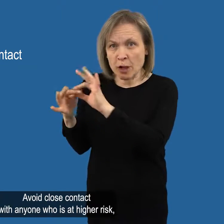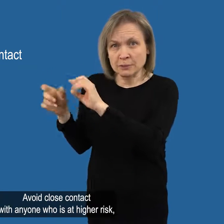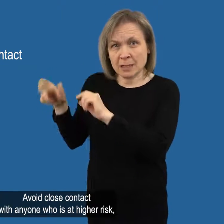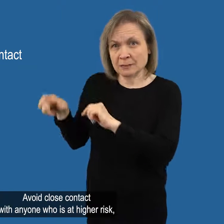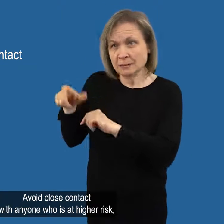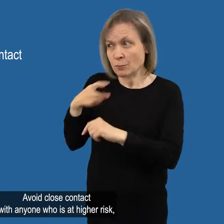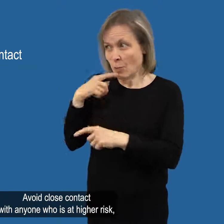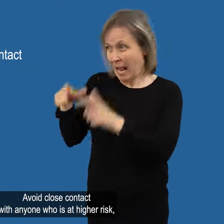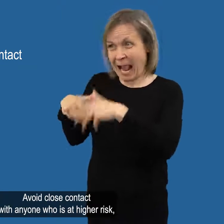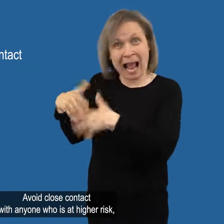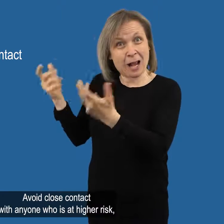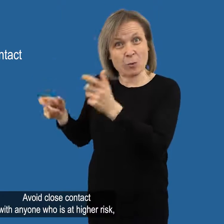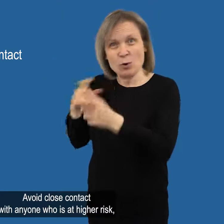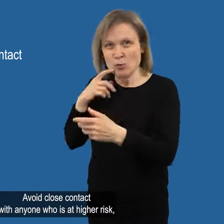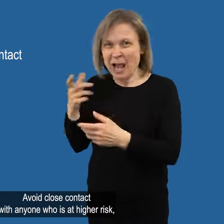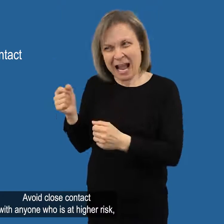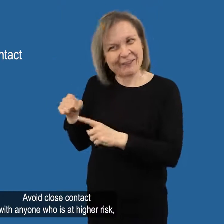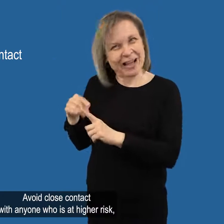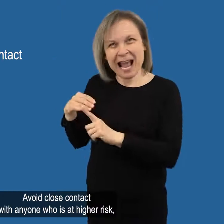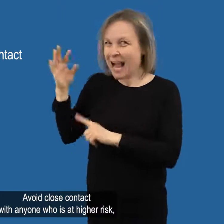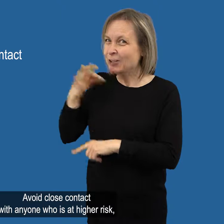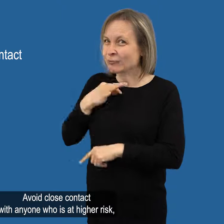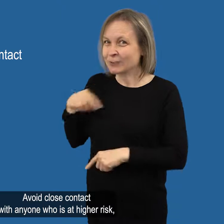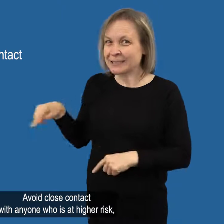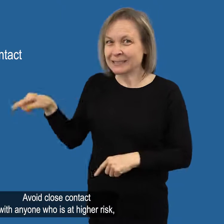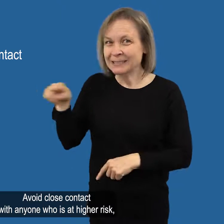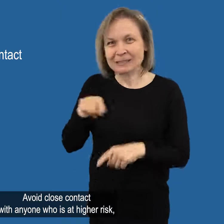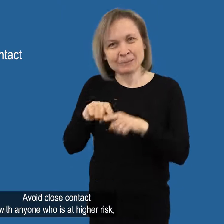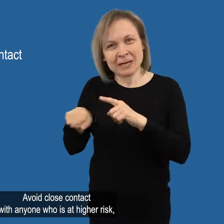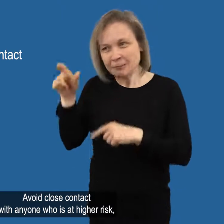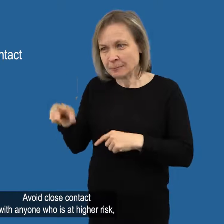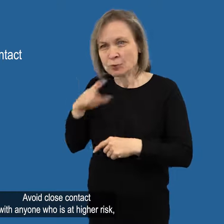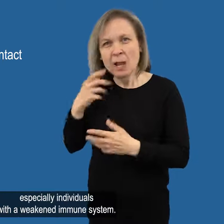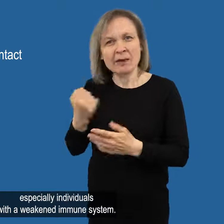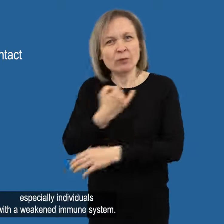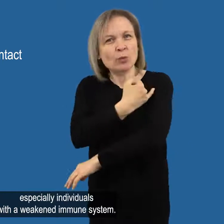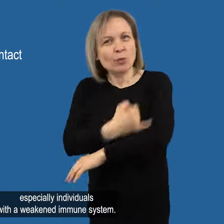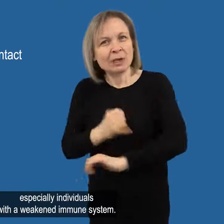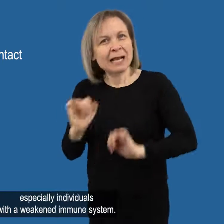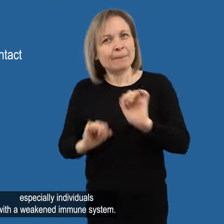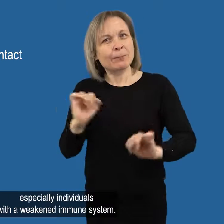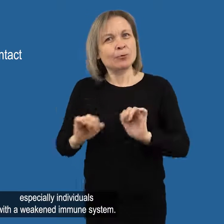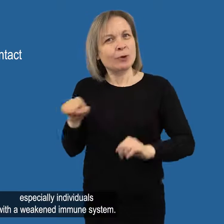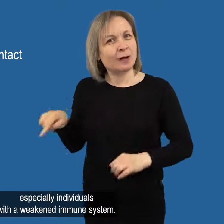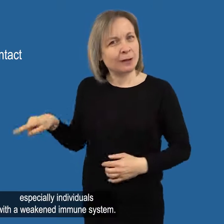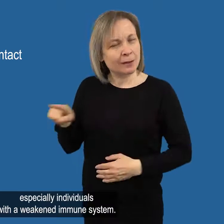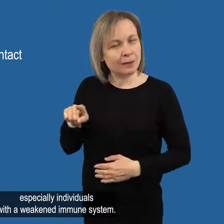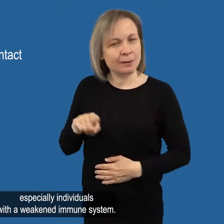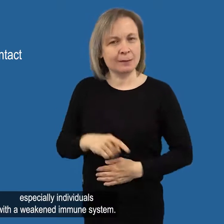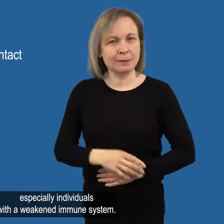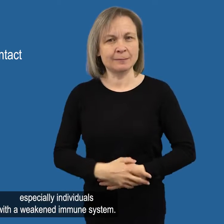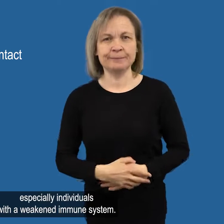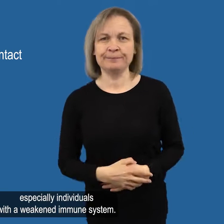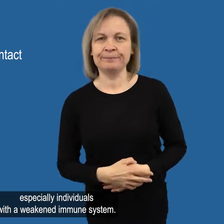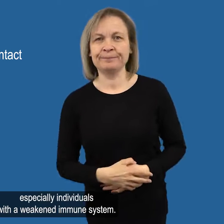Avoid close contact with anyone who is at higher risk Especially individuals with a weakened immune system